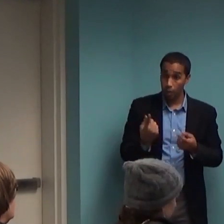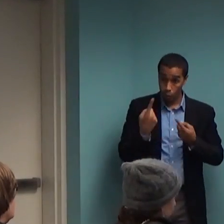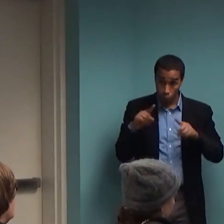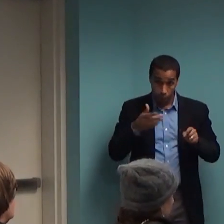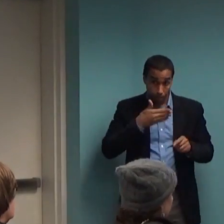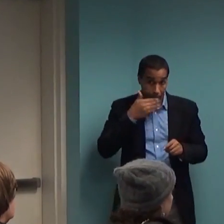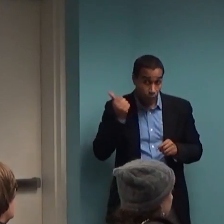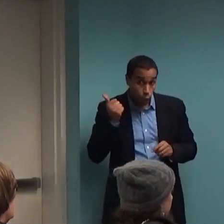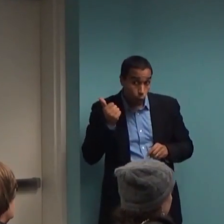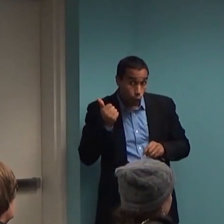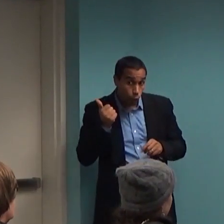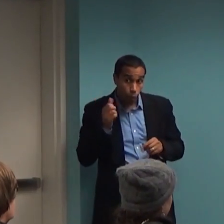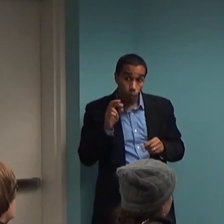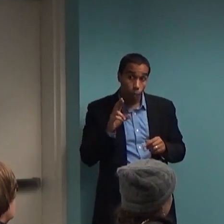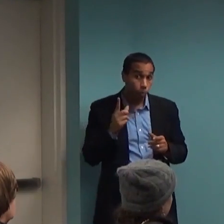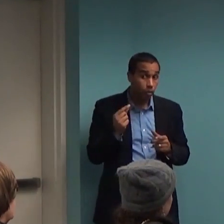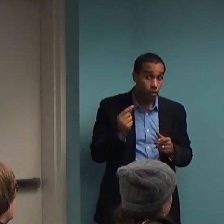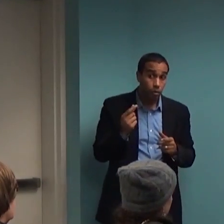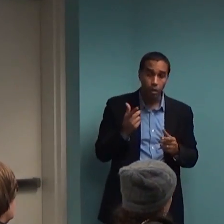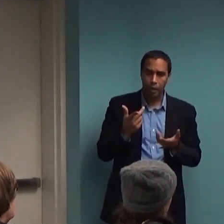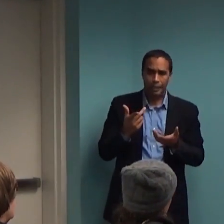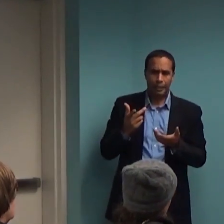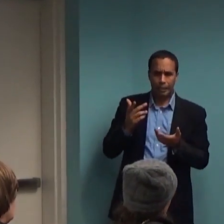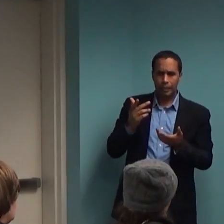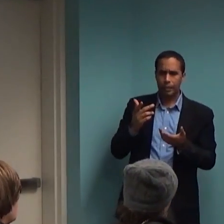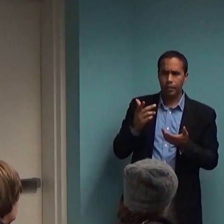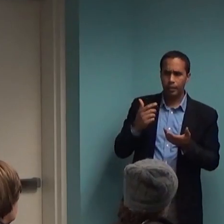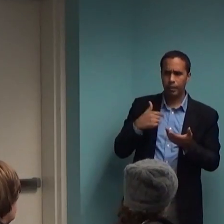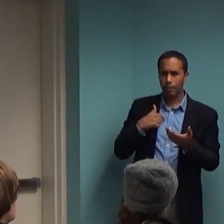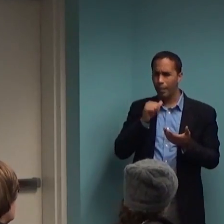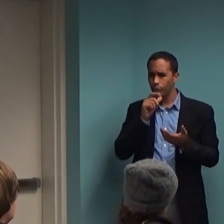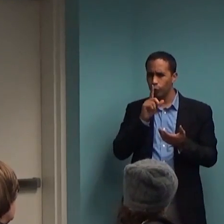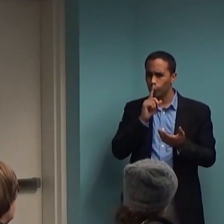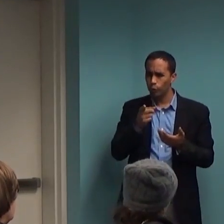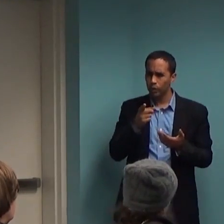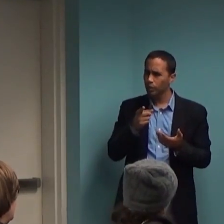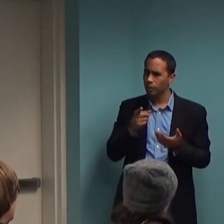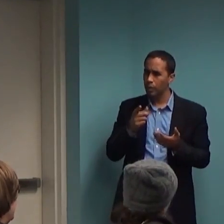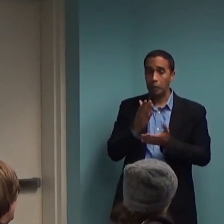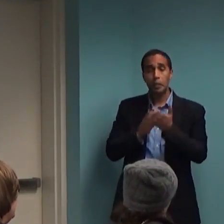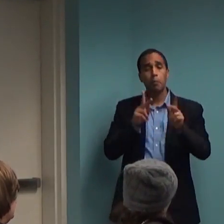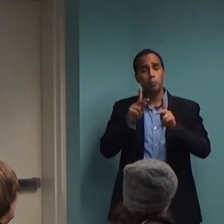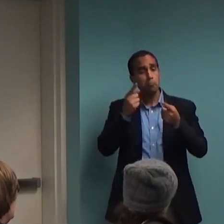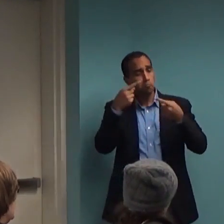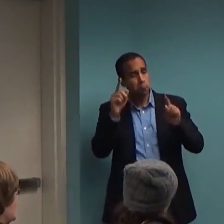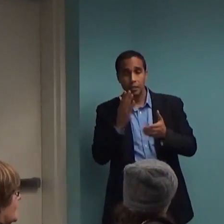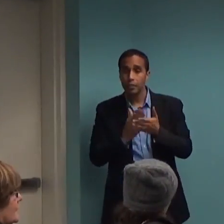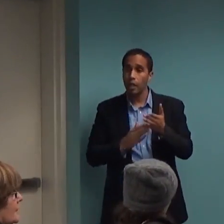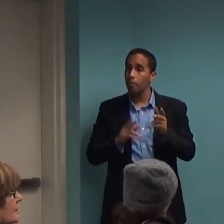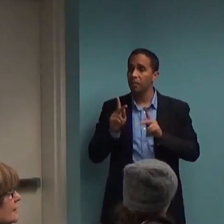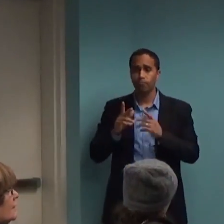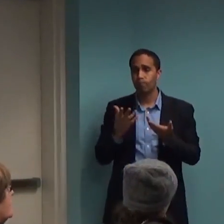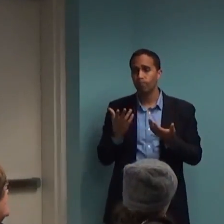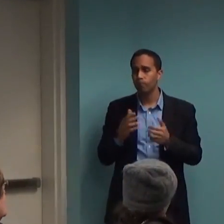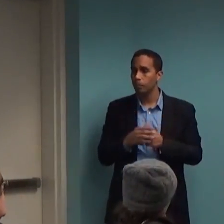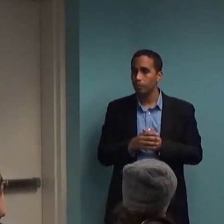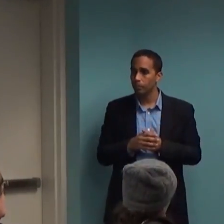I don't know. I'm a little bit out of my realm, also work for some people. Yeah, yeah. Yeah. The placebo effect is actually